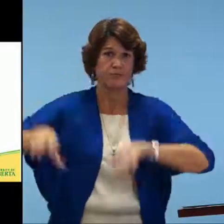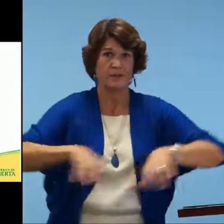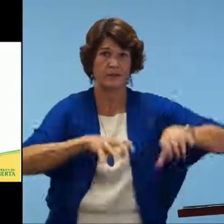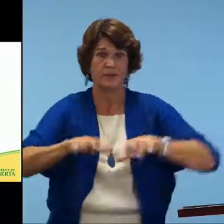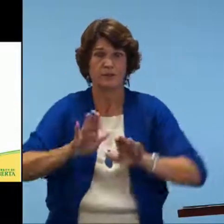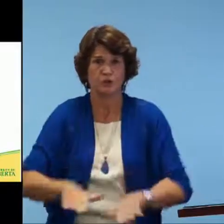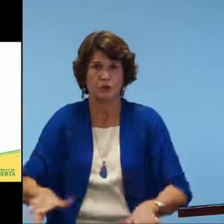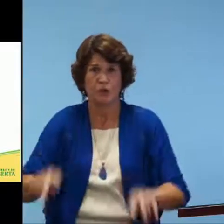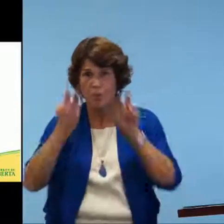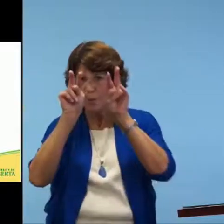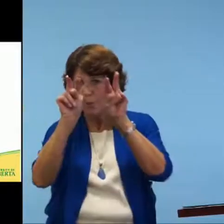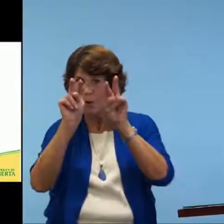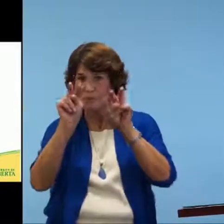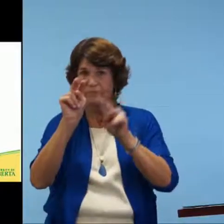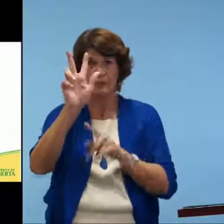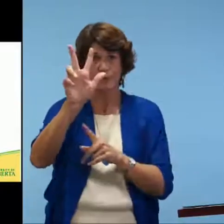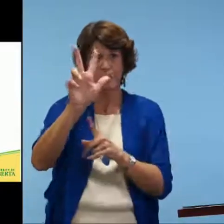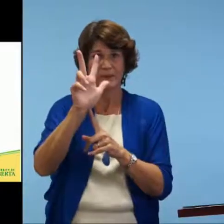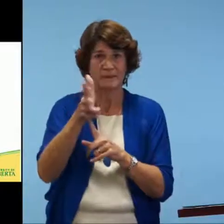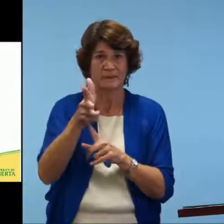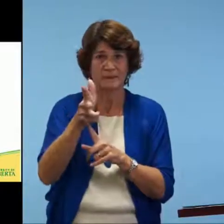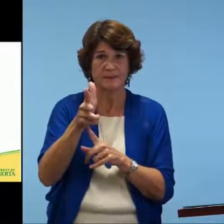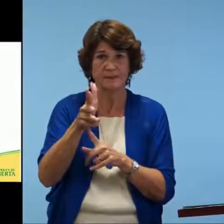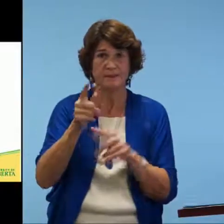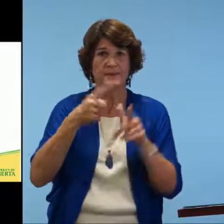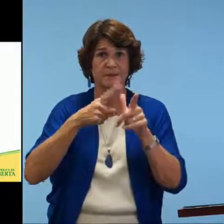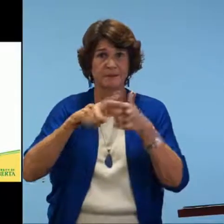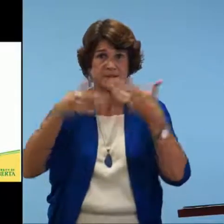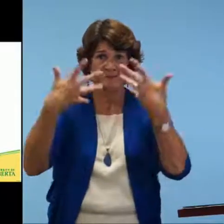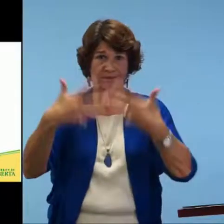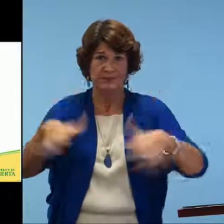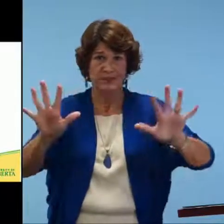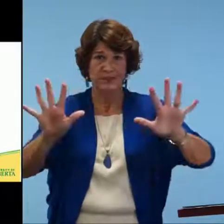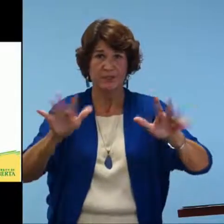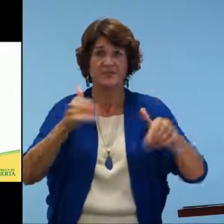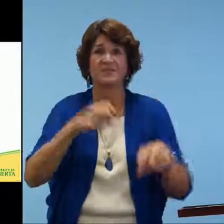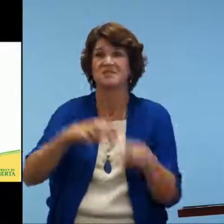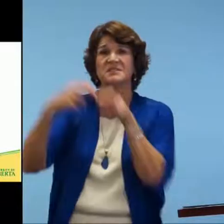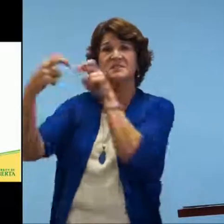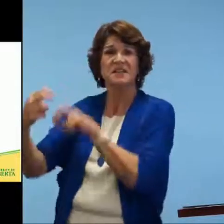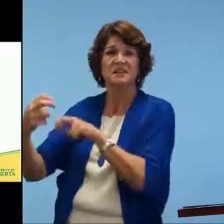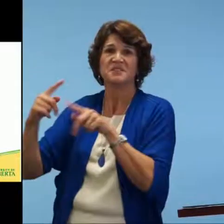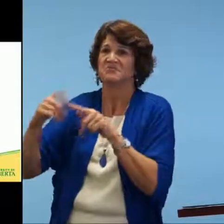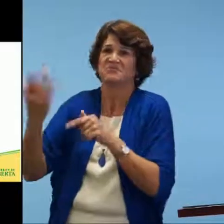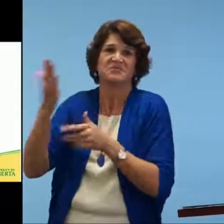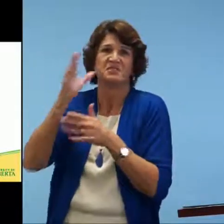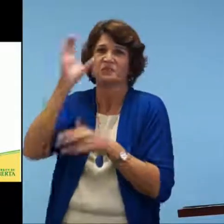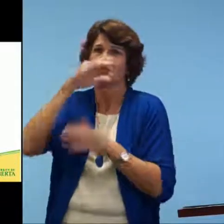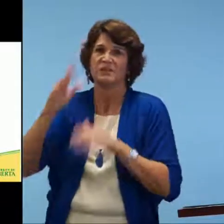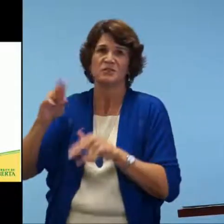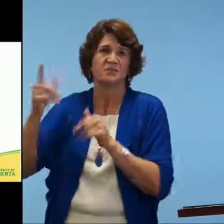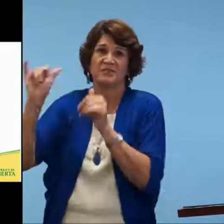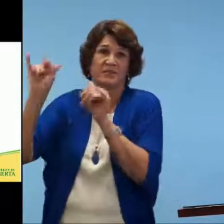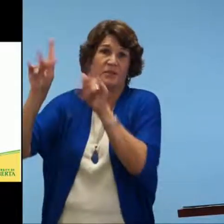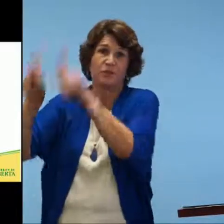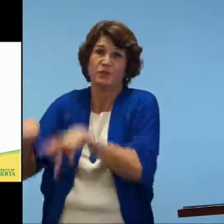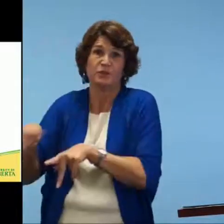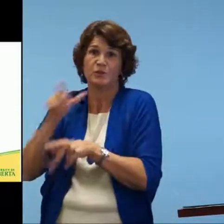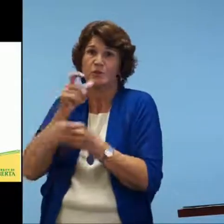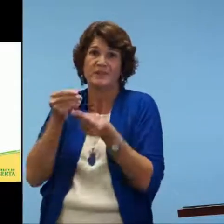either done in mind, gesture, or facial expressions. And so you would have the child watch one of the videos. And then they could sit with a